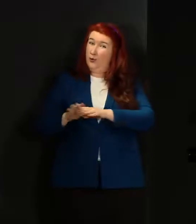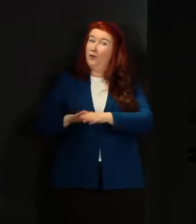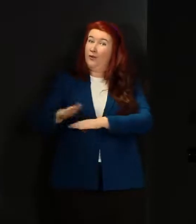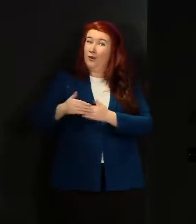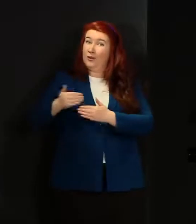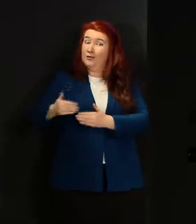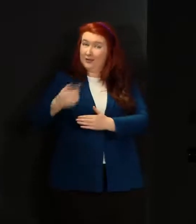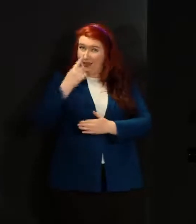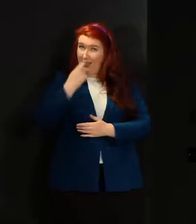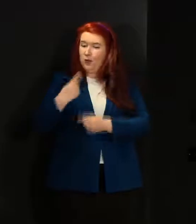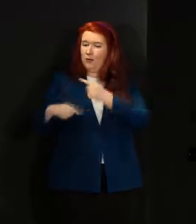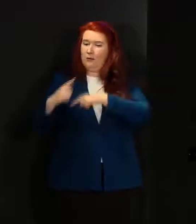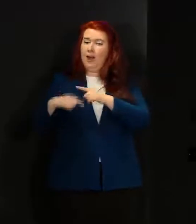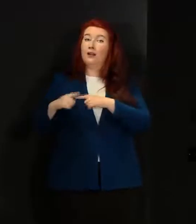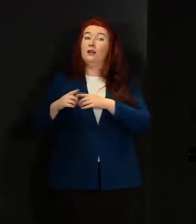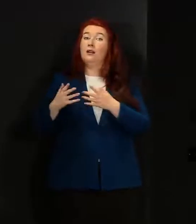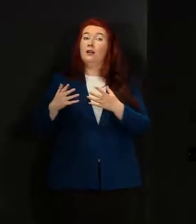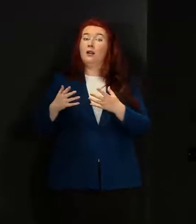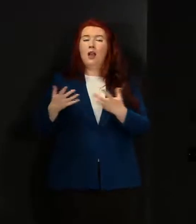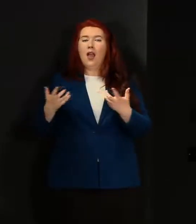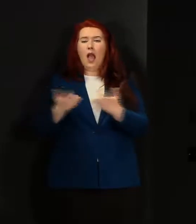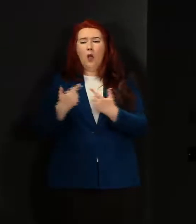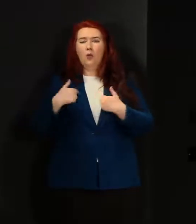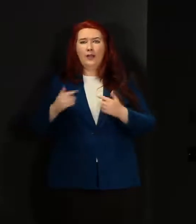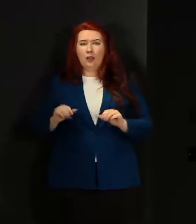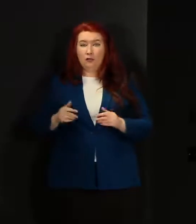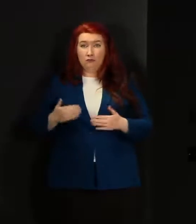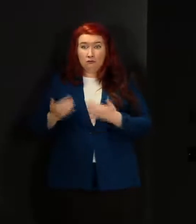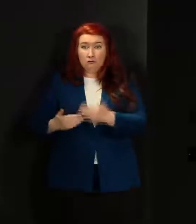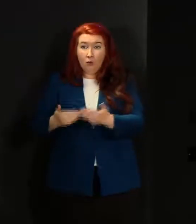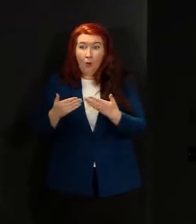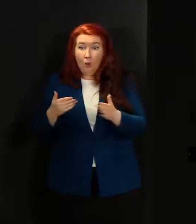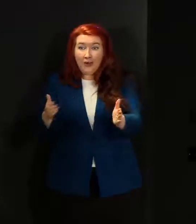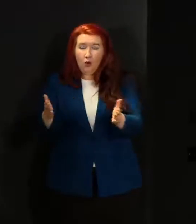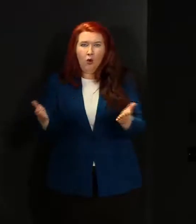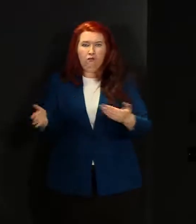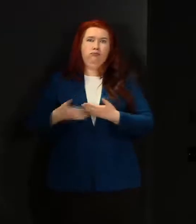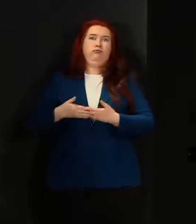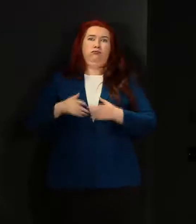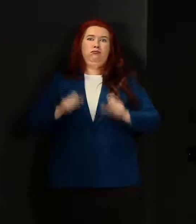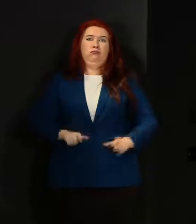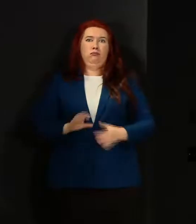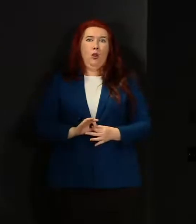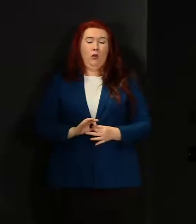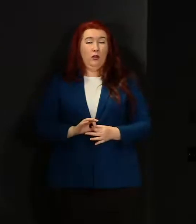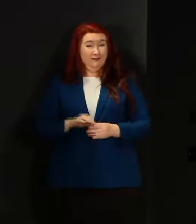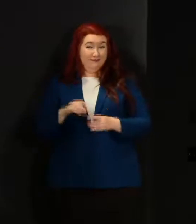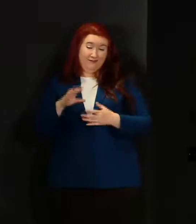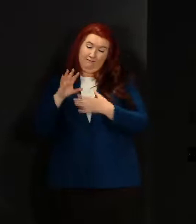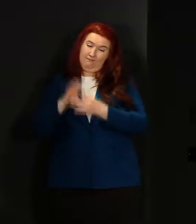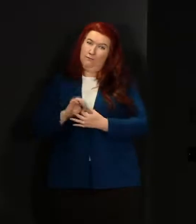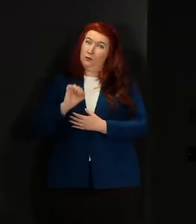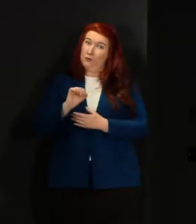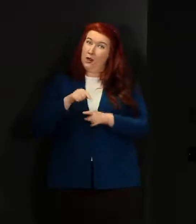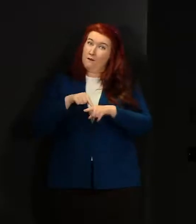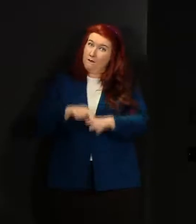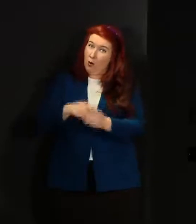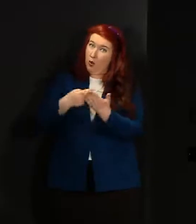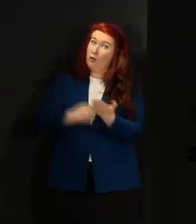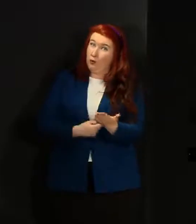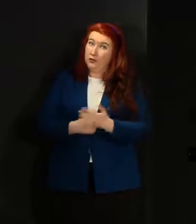direction is dependent on the behaviour of each and every one of us. It depends on you following the rules.